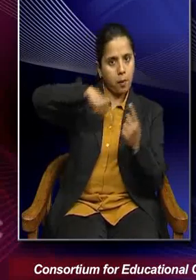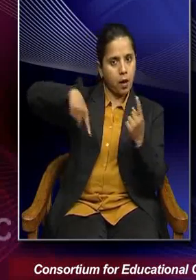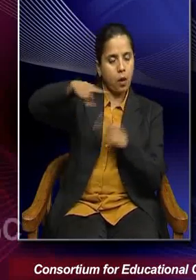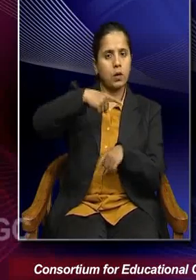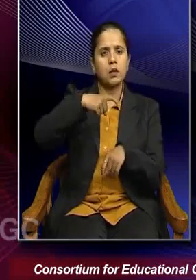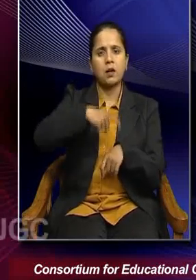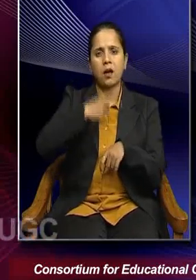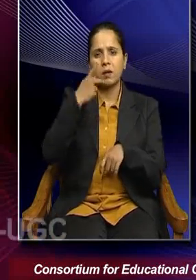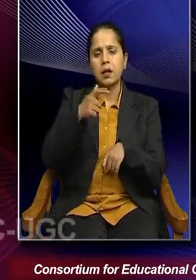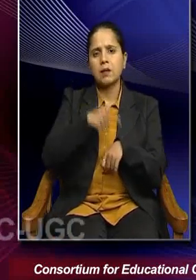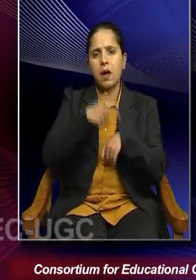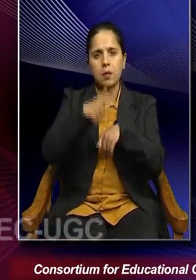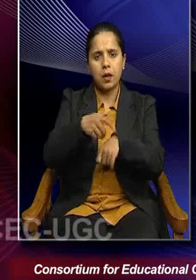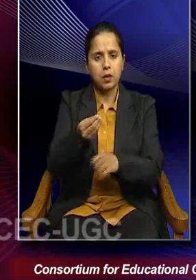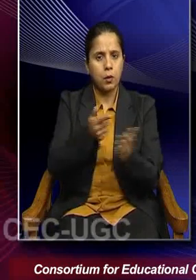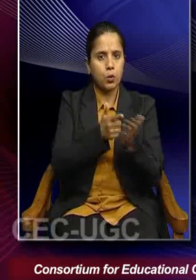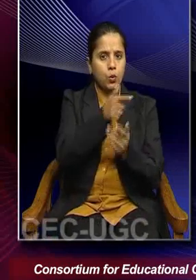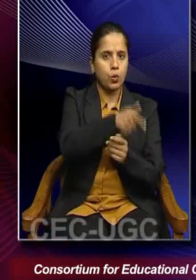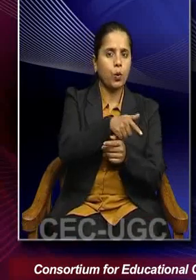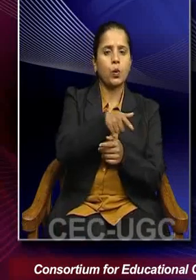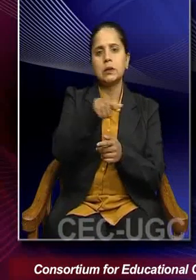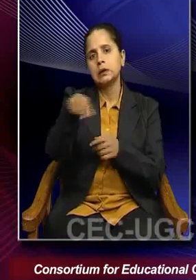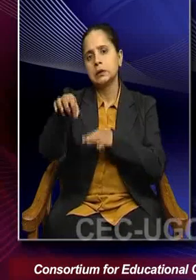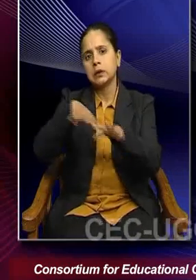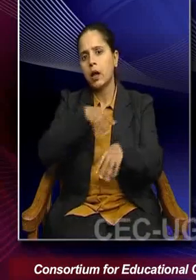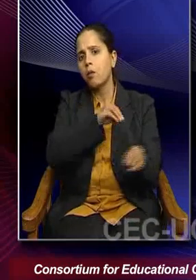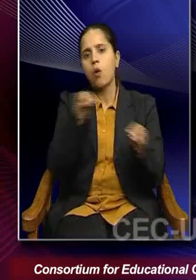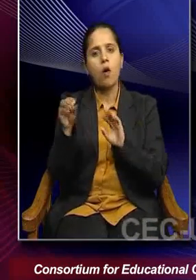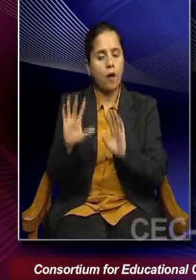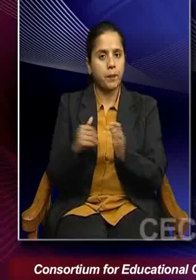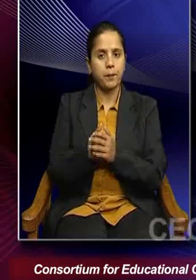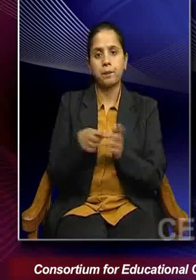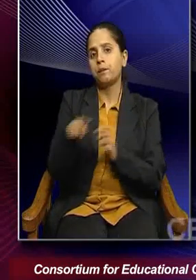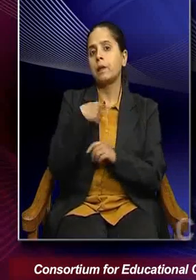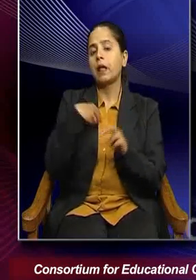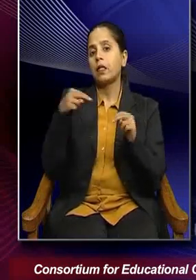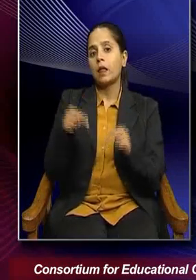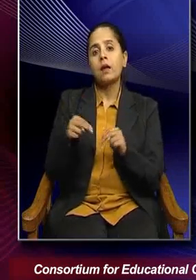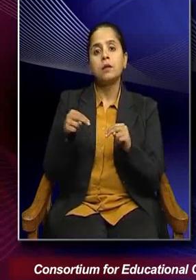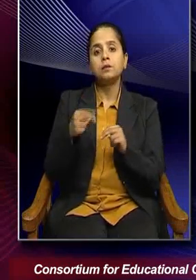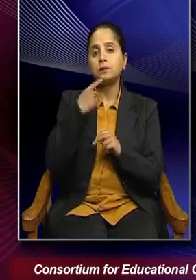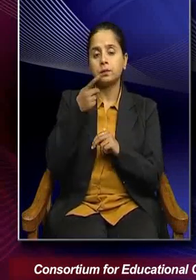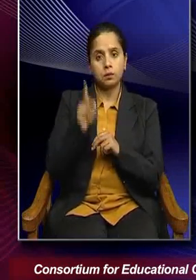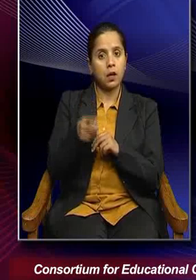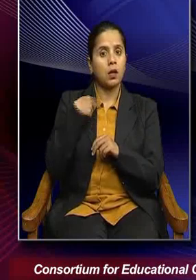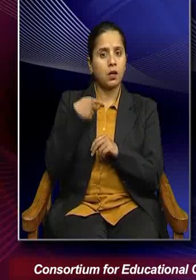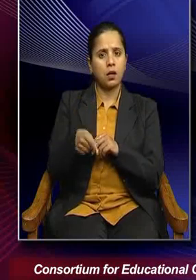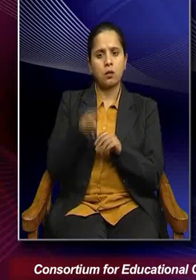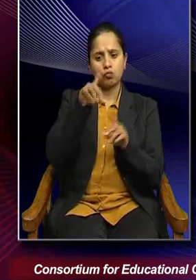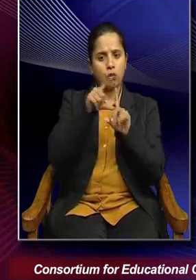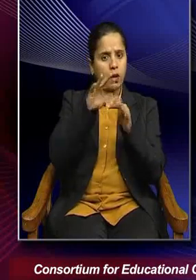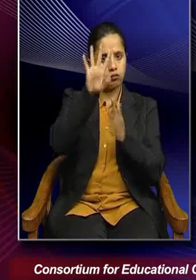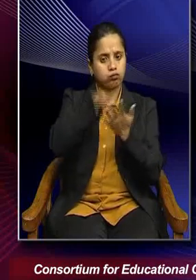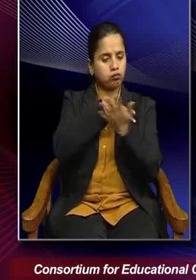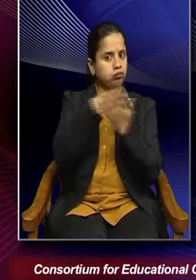or rural to urban migration. And you know, we need to have robust data system in